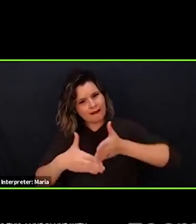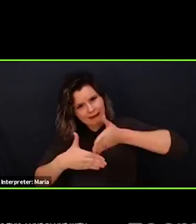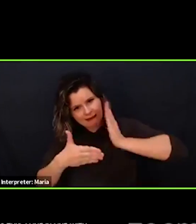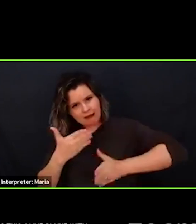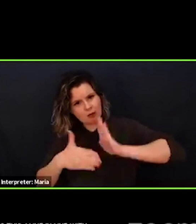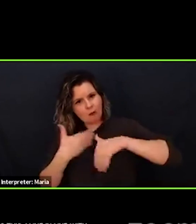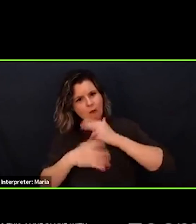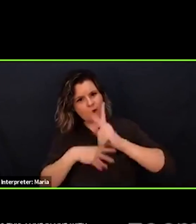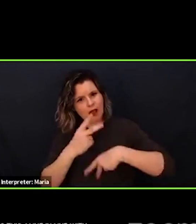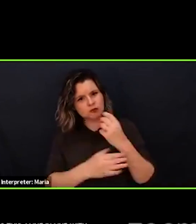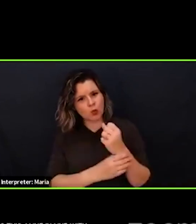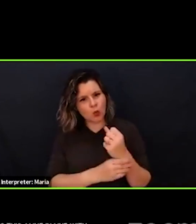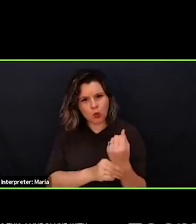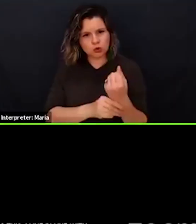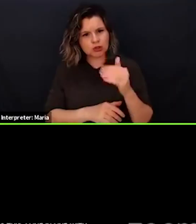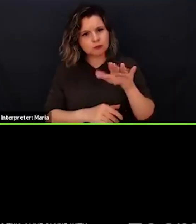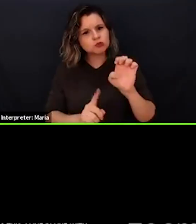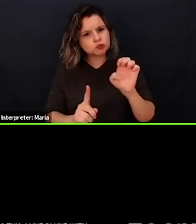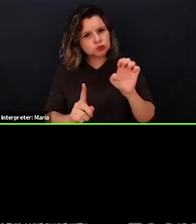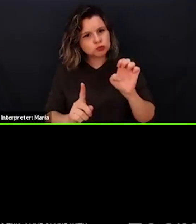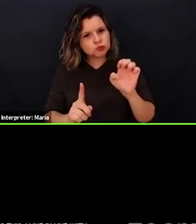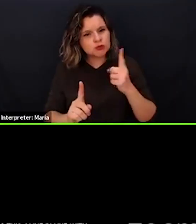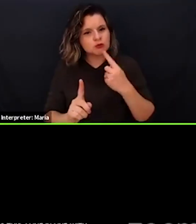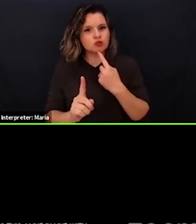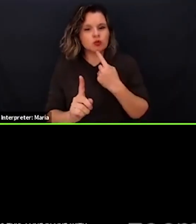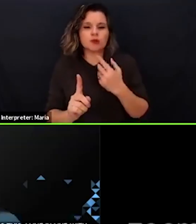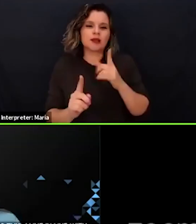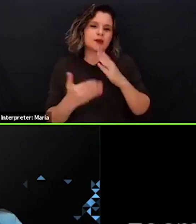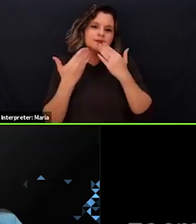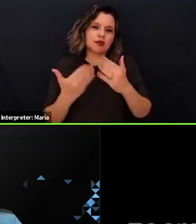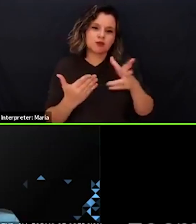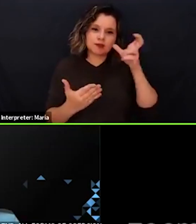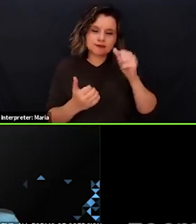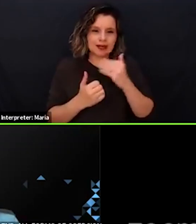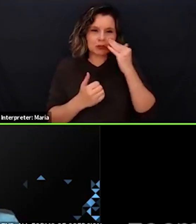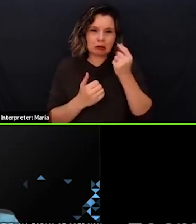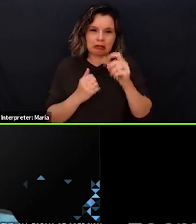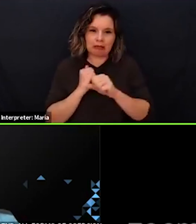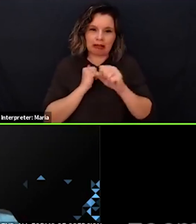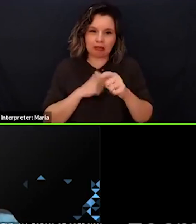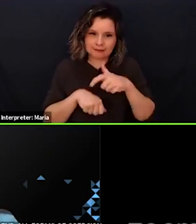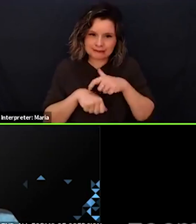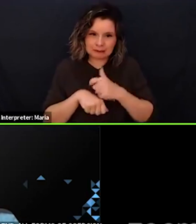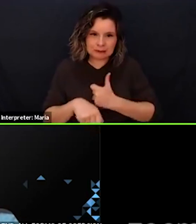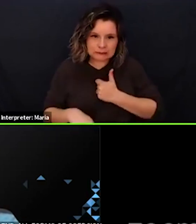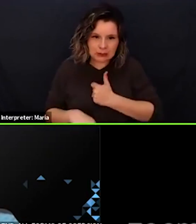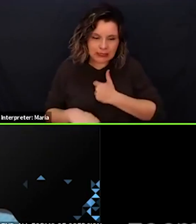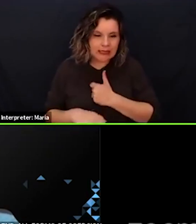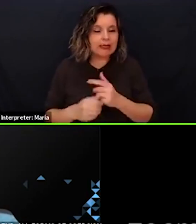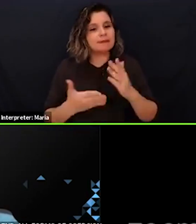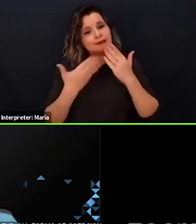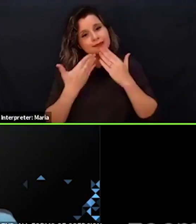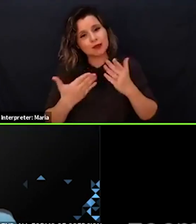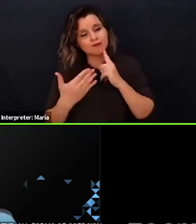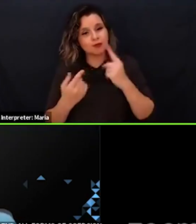and abuse. So again, I just really want to thank you for listening. I know I've gone a little bit over time here, but thank you for